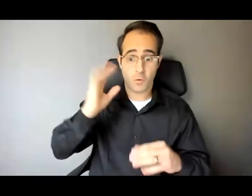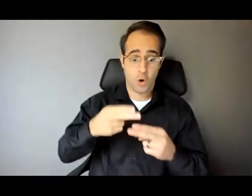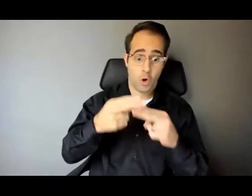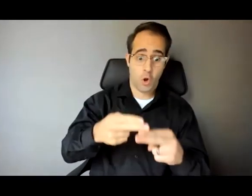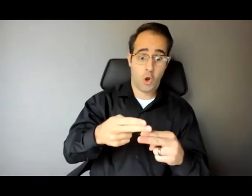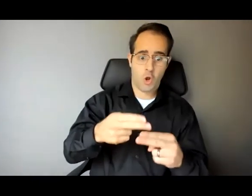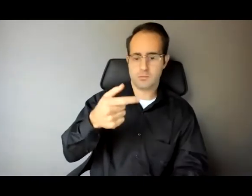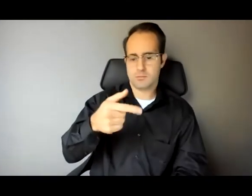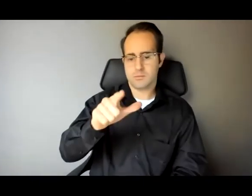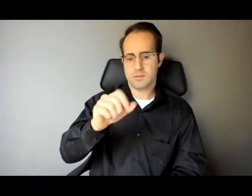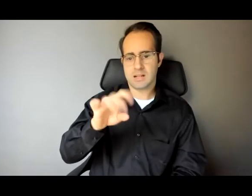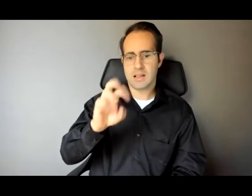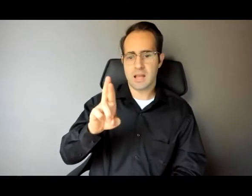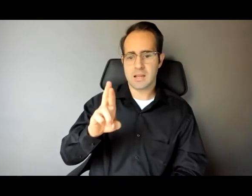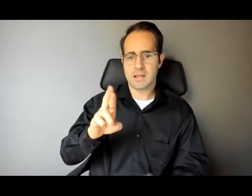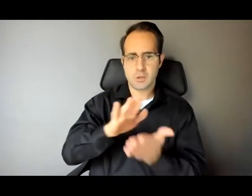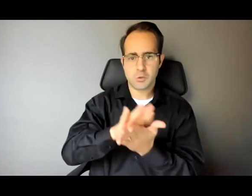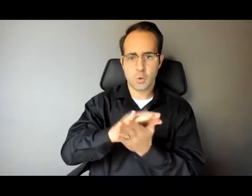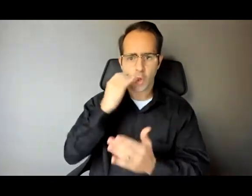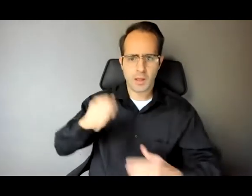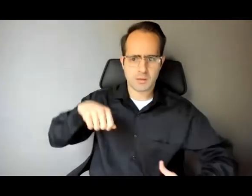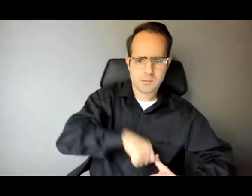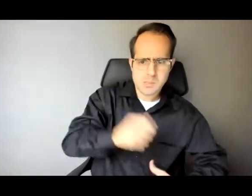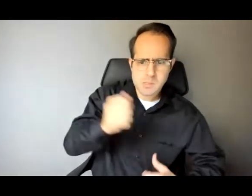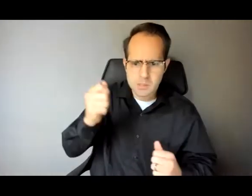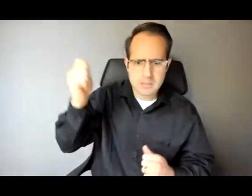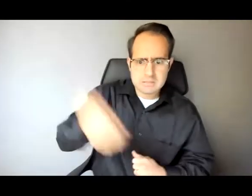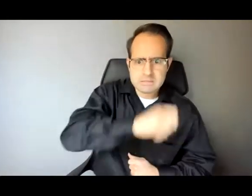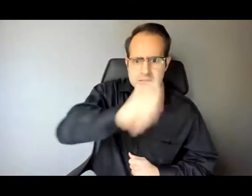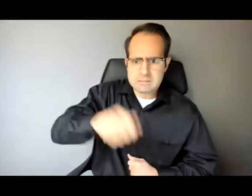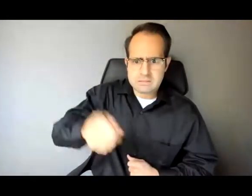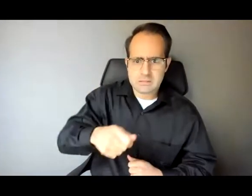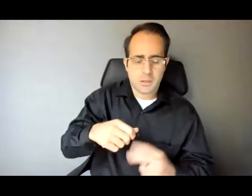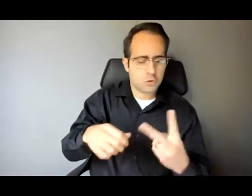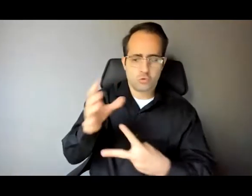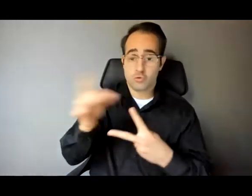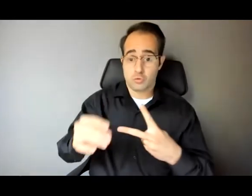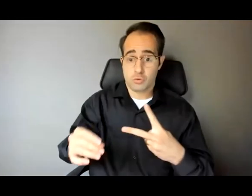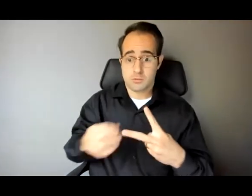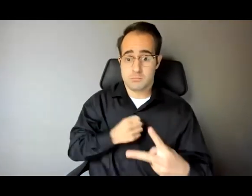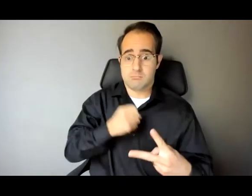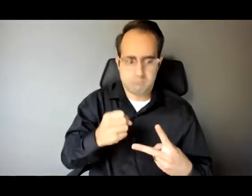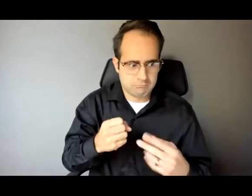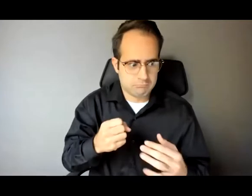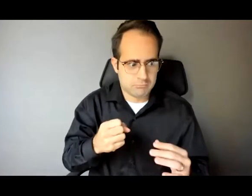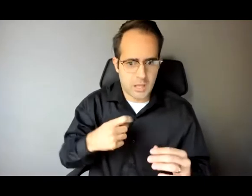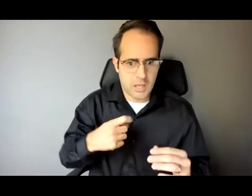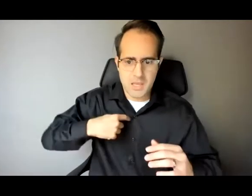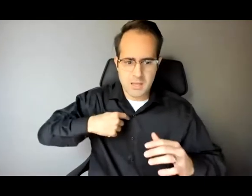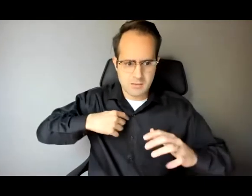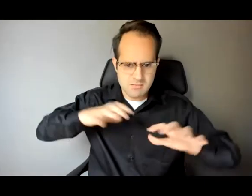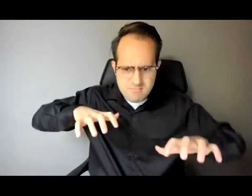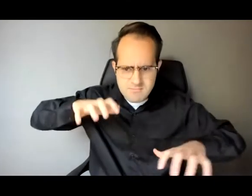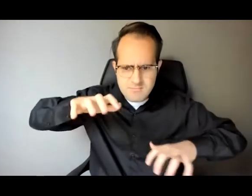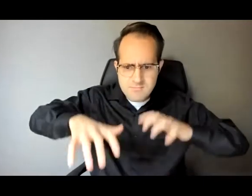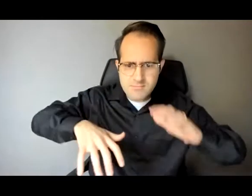You have two choices there, then and now. Predator or prey. The judge